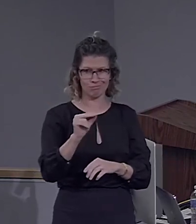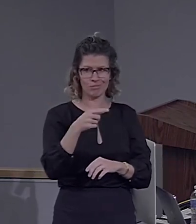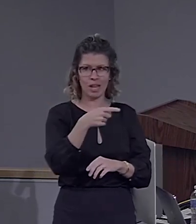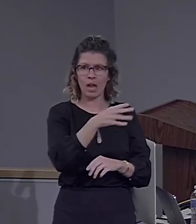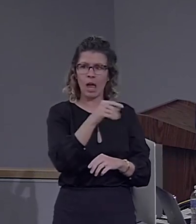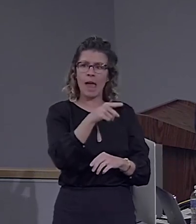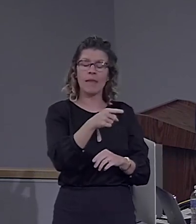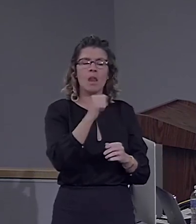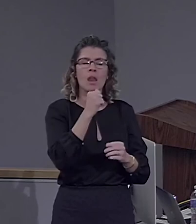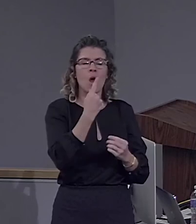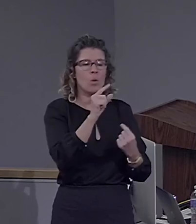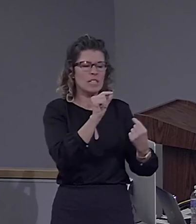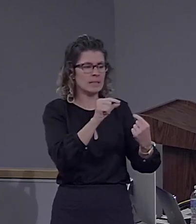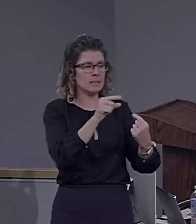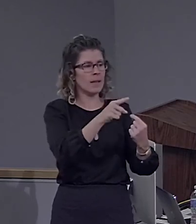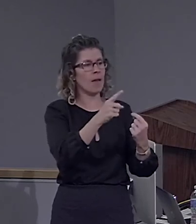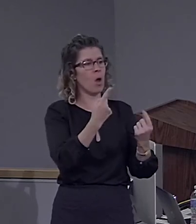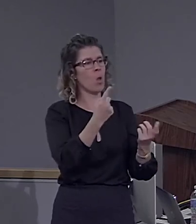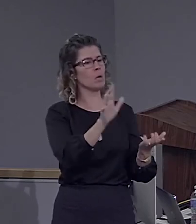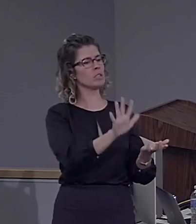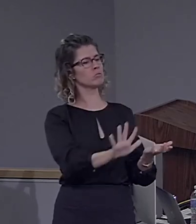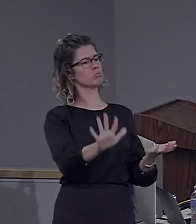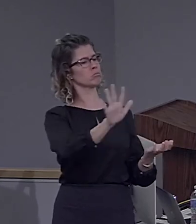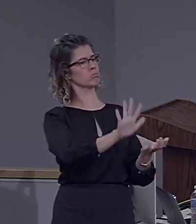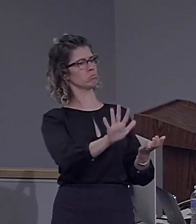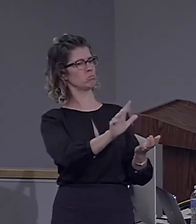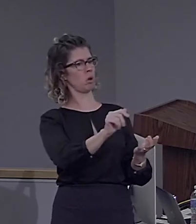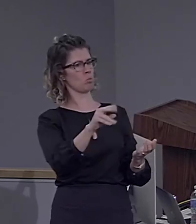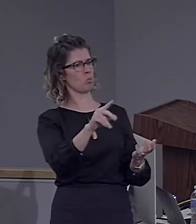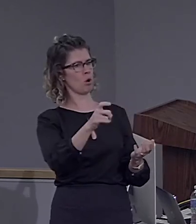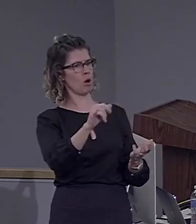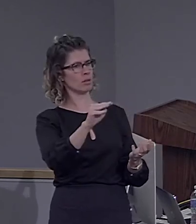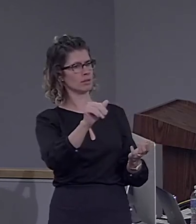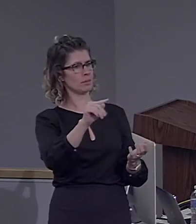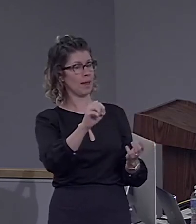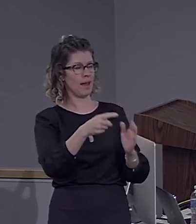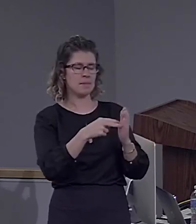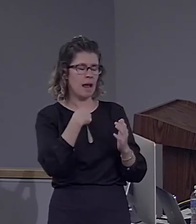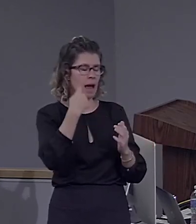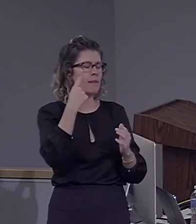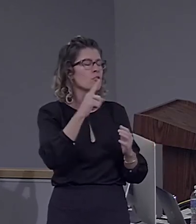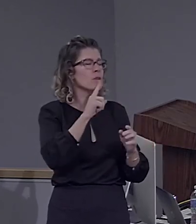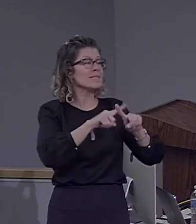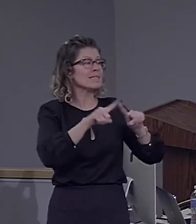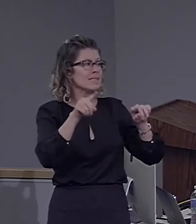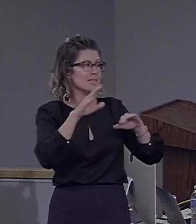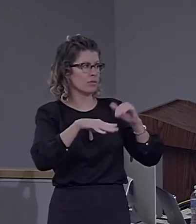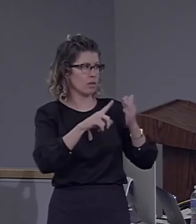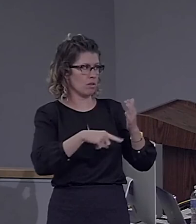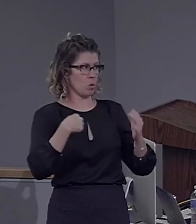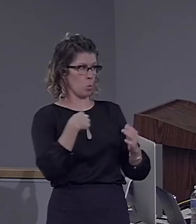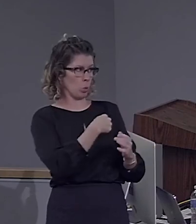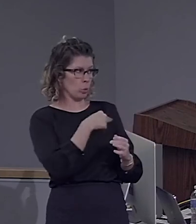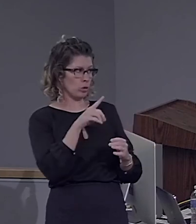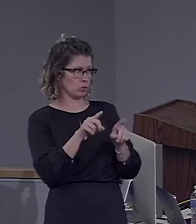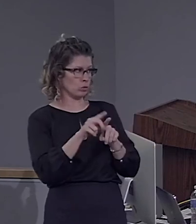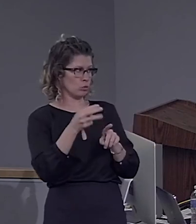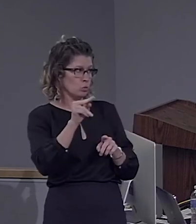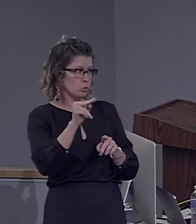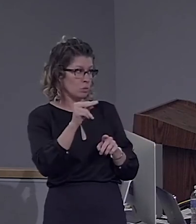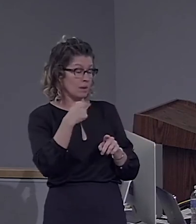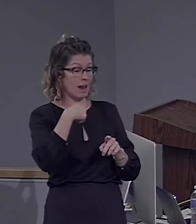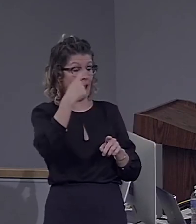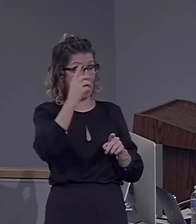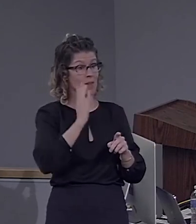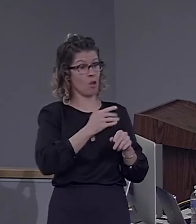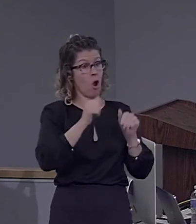always approximate. So I think it's still very, very different from the way we process symbols. I think the discreteness and